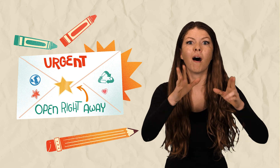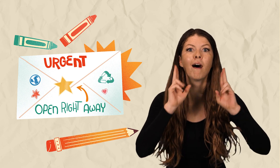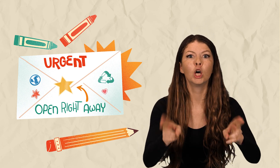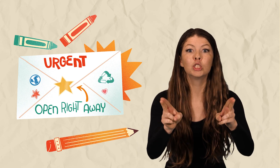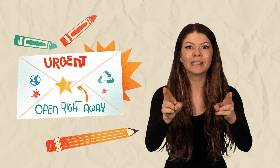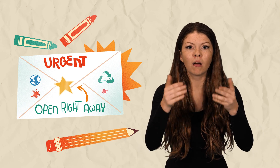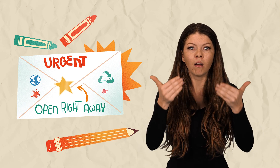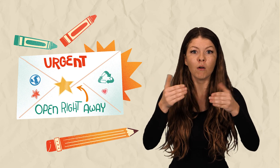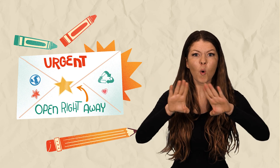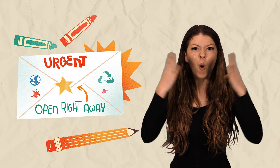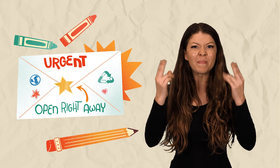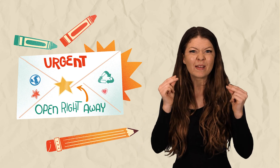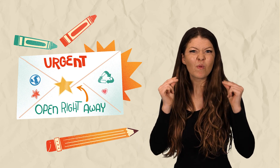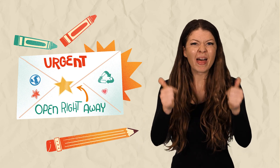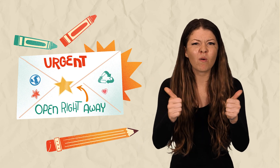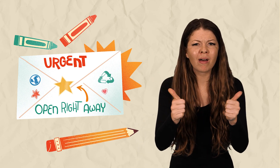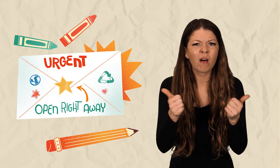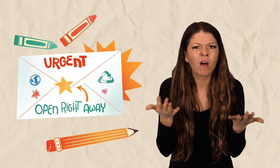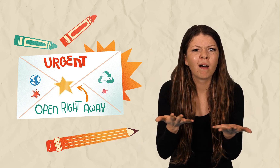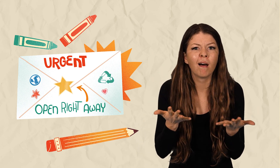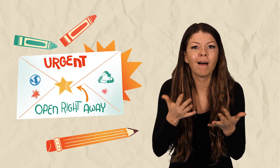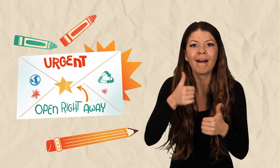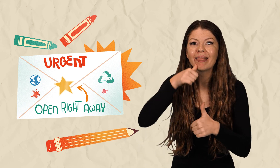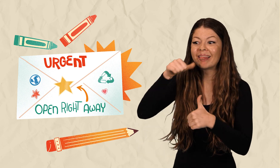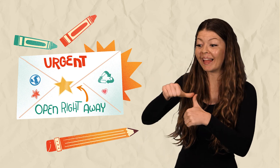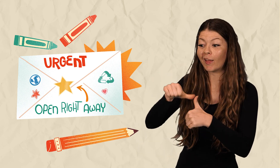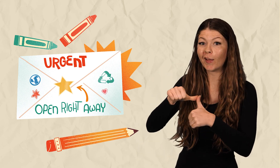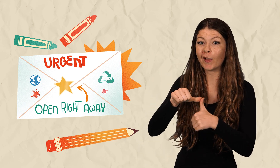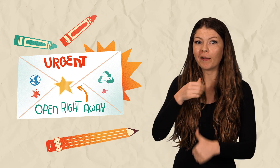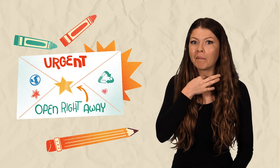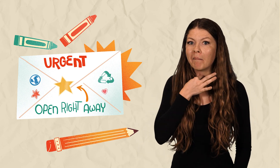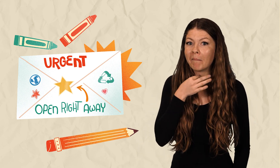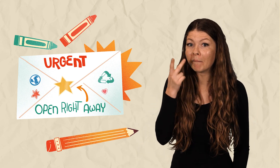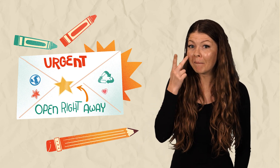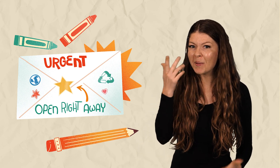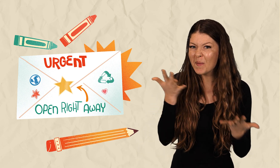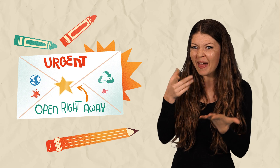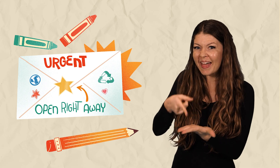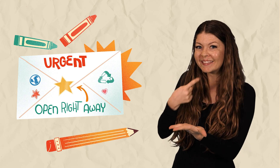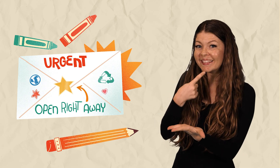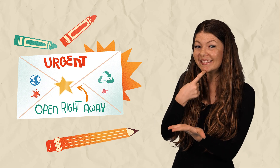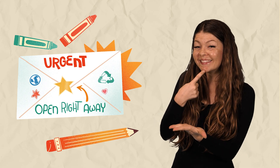Urgent! Open right away! What is it? It's a letter. Let's see what it says.